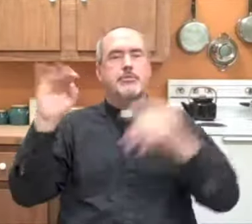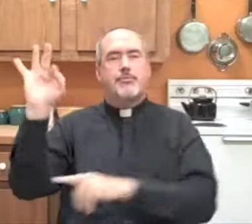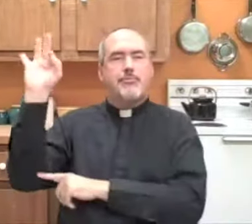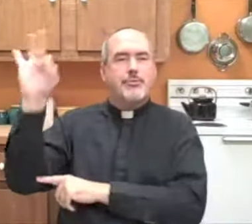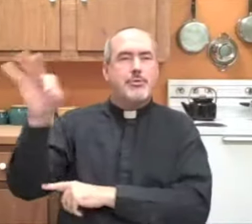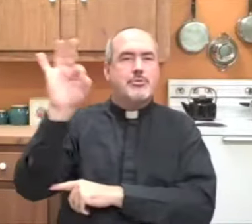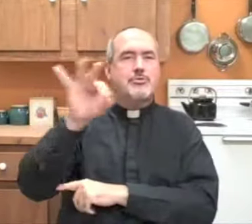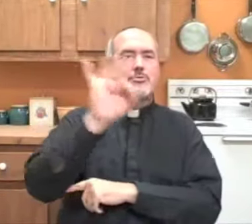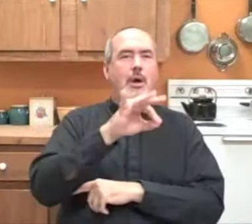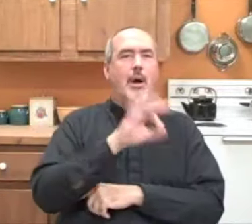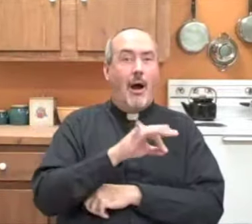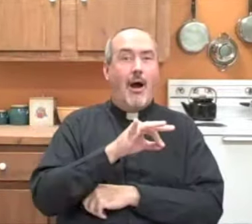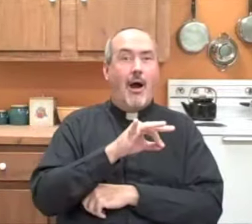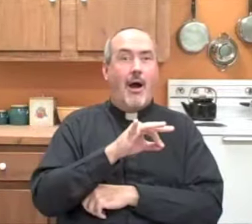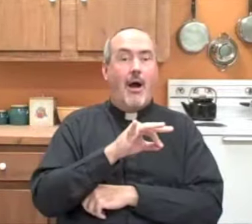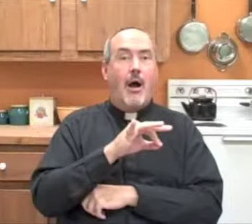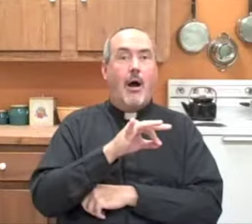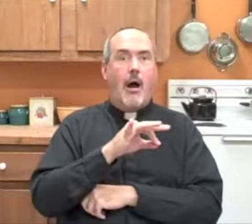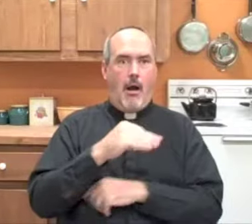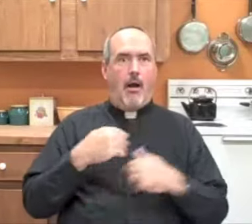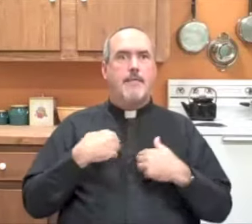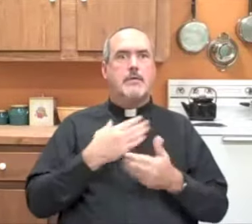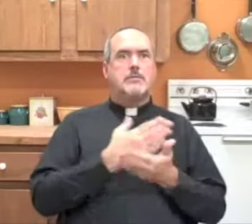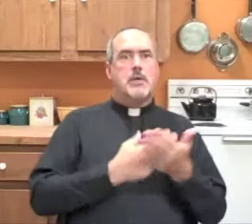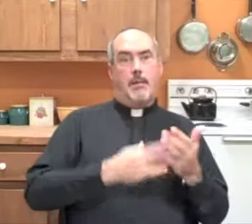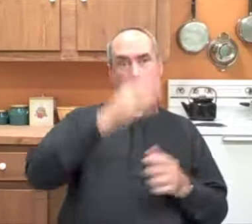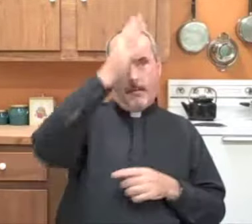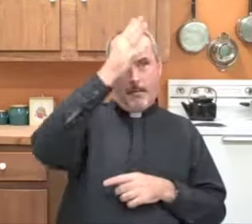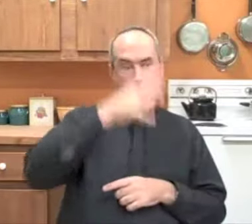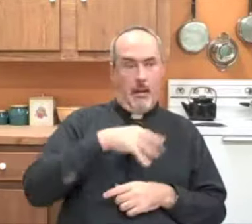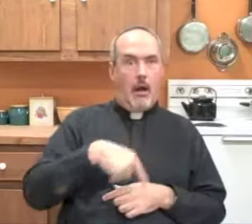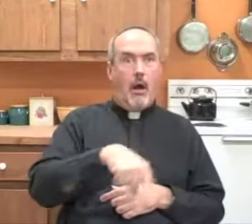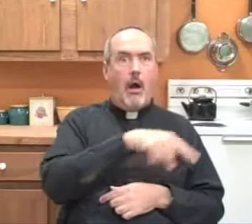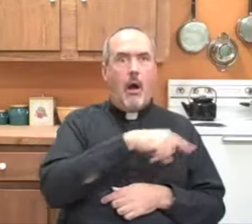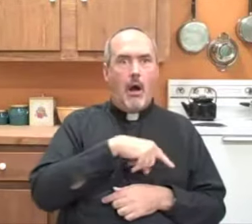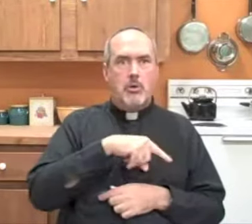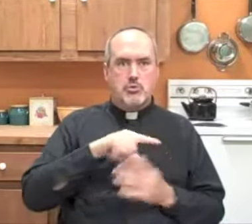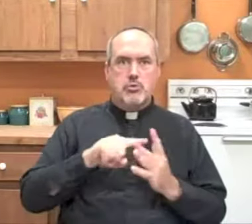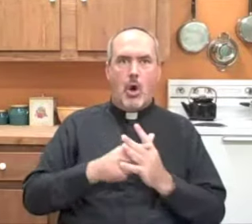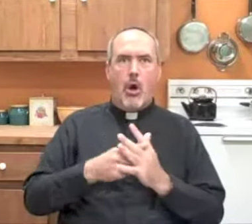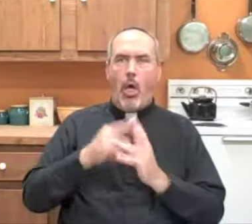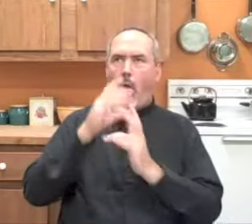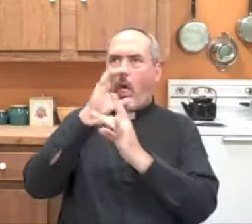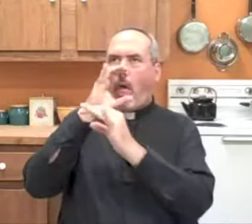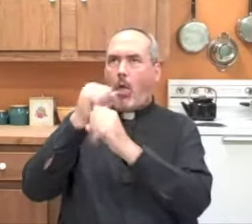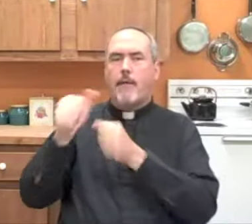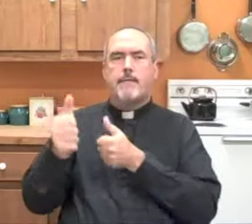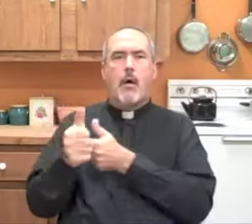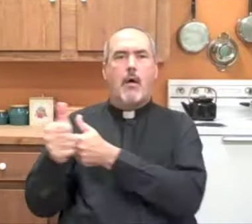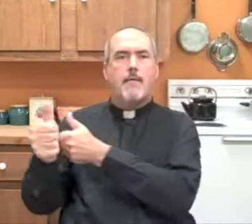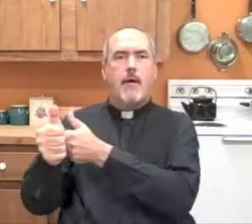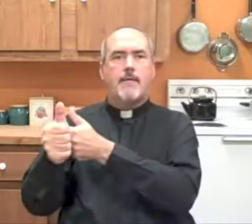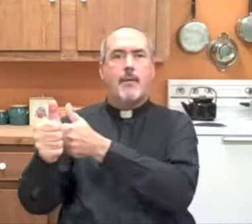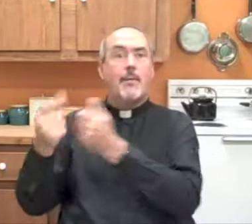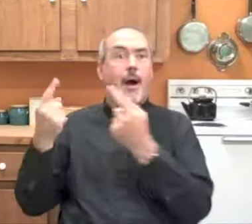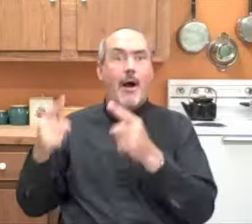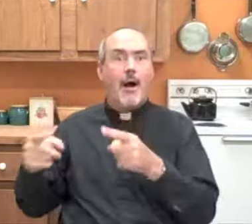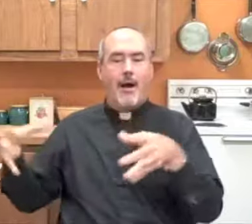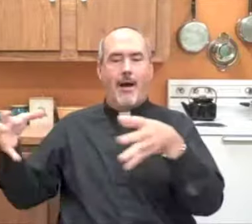He had nothing, and he went around and preached. Some men who really liked him started to follow him,